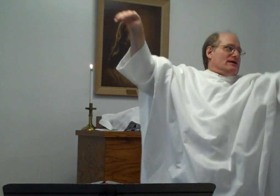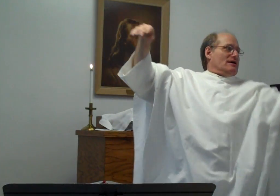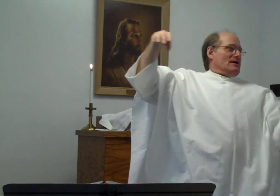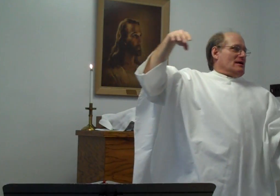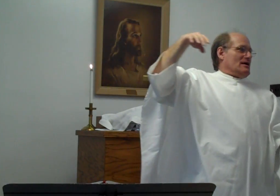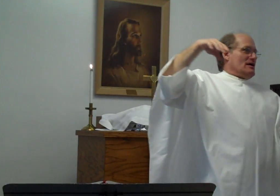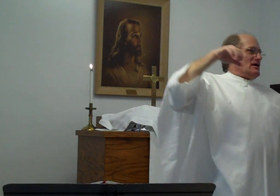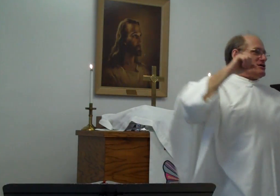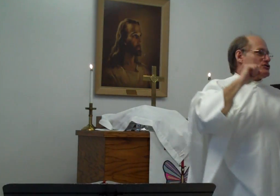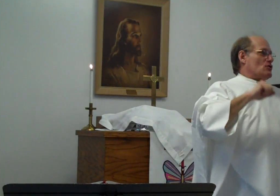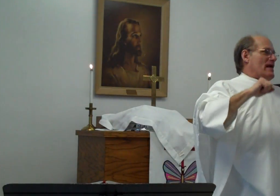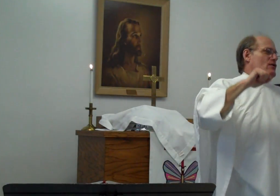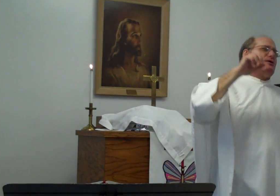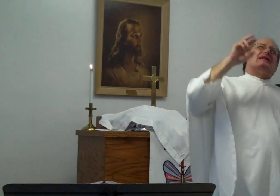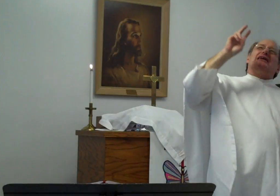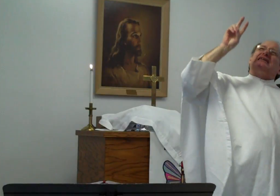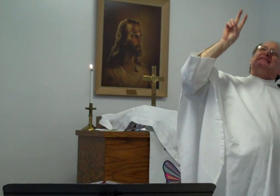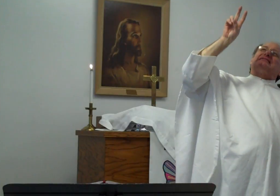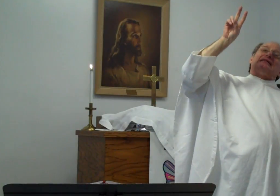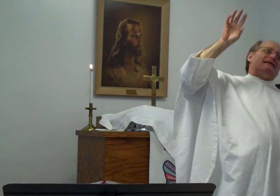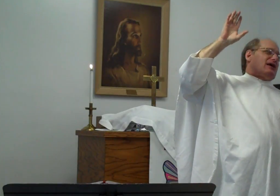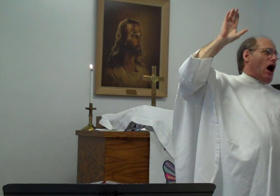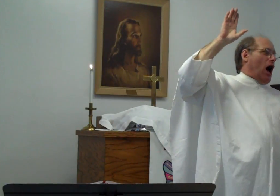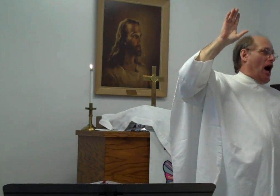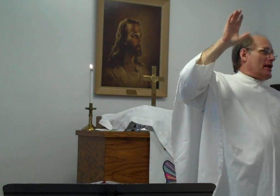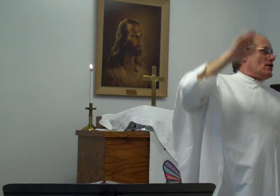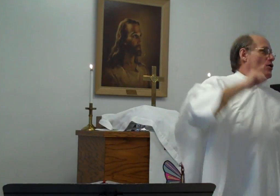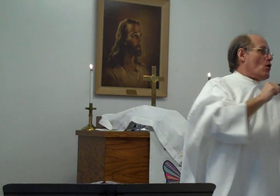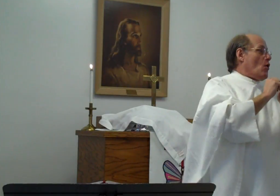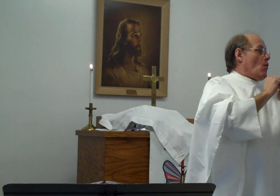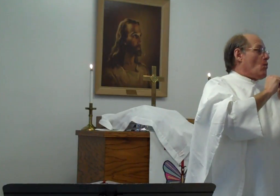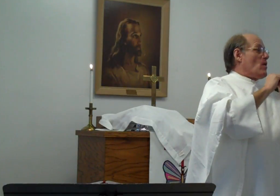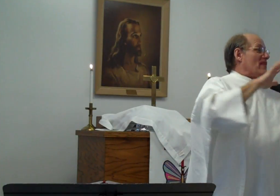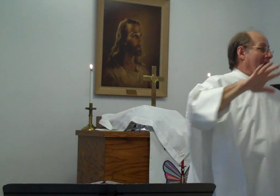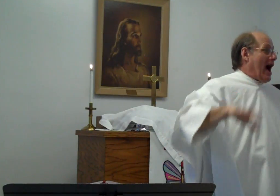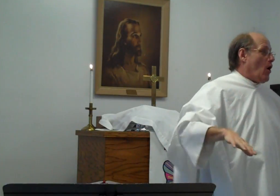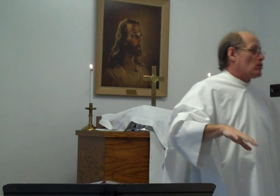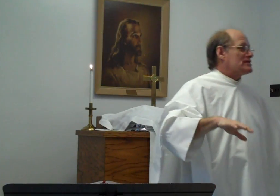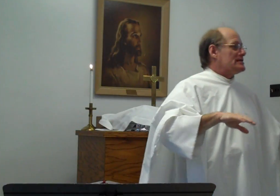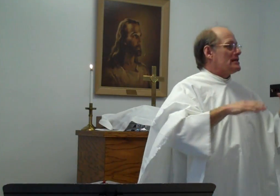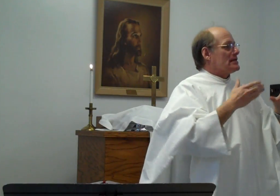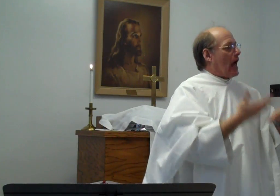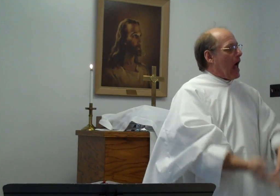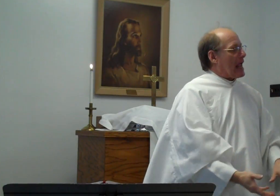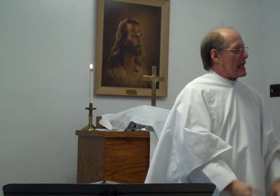so they could see God without dying.